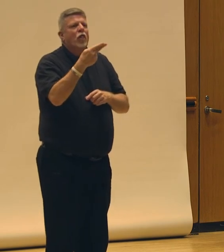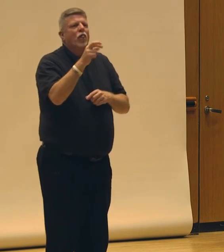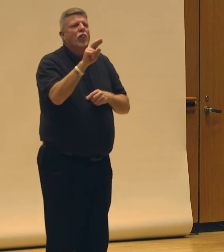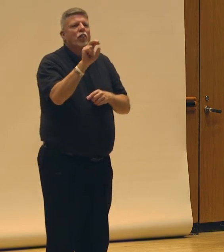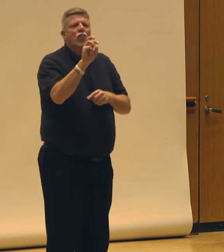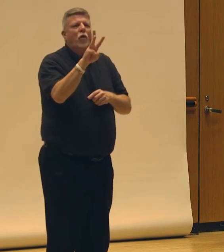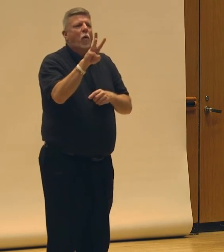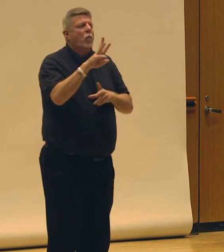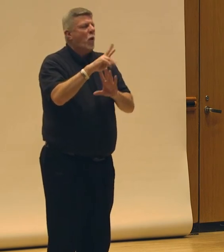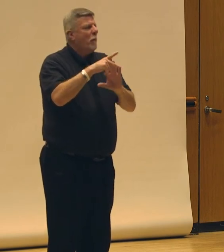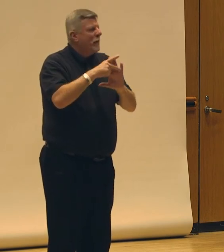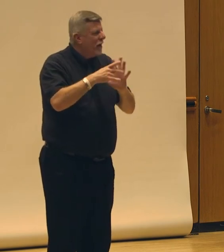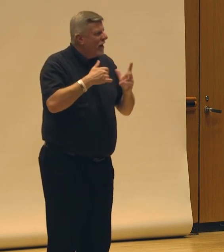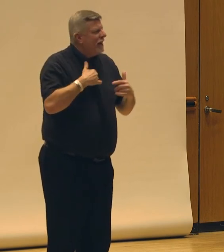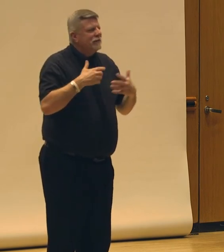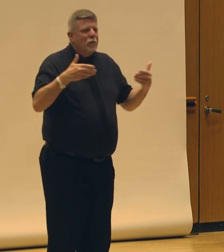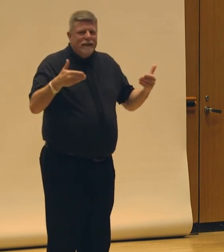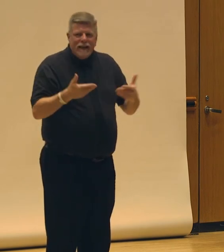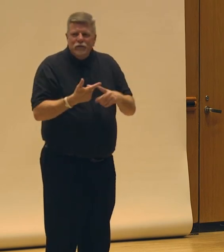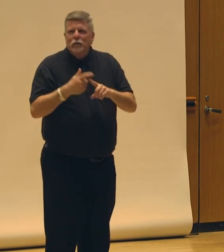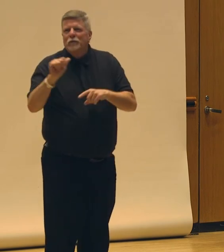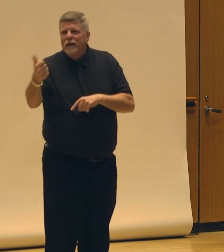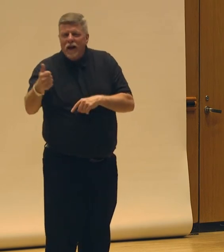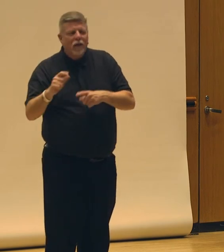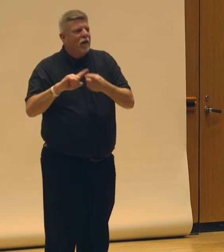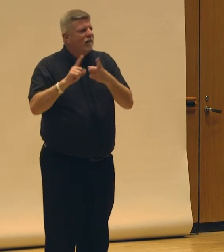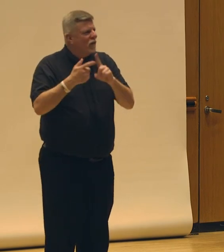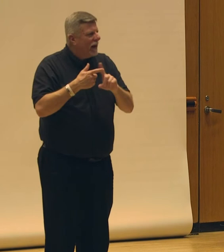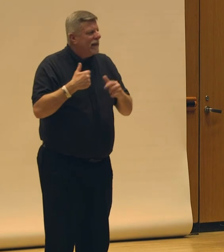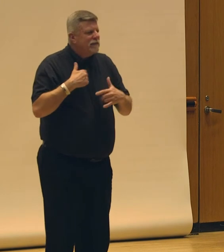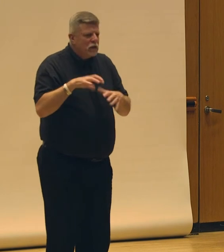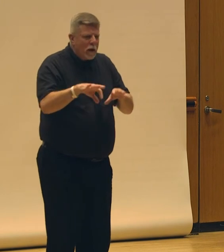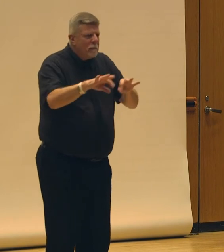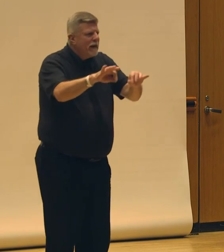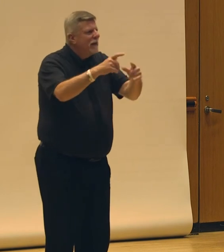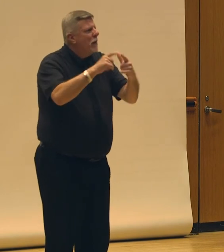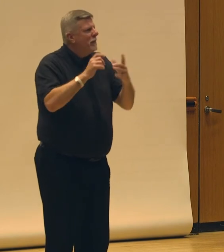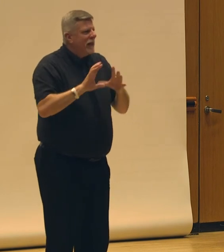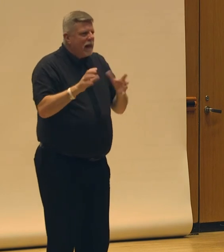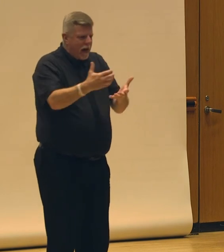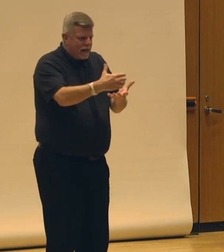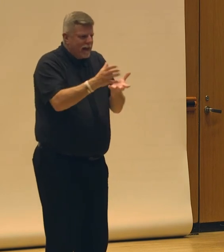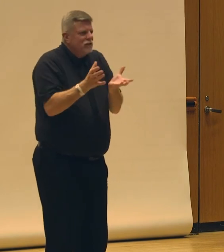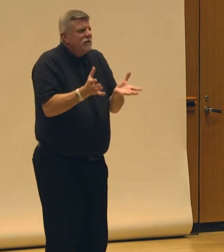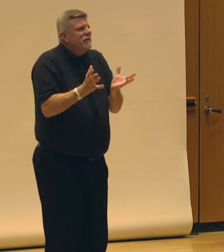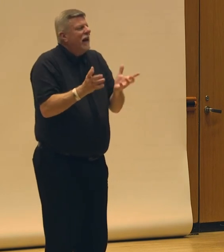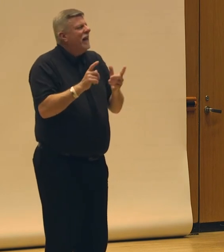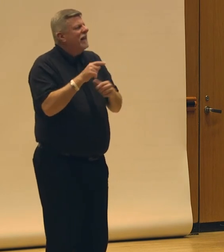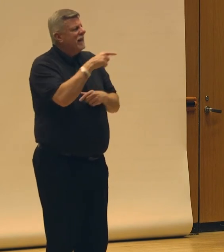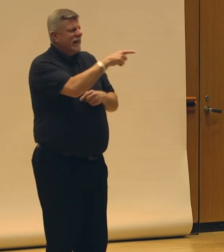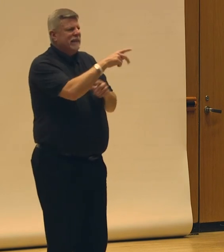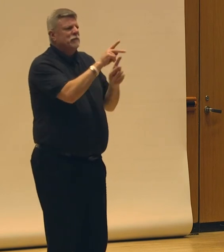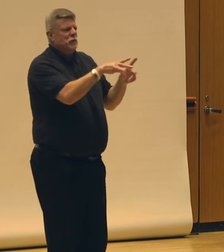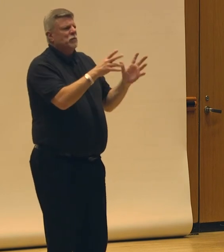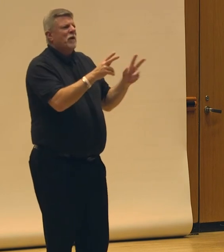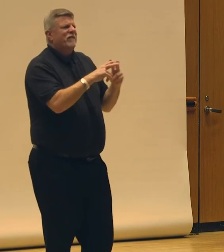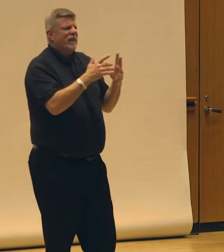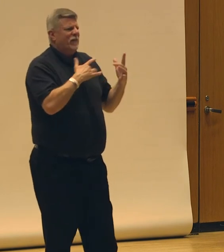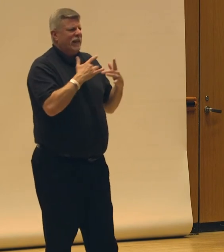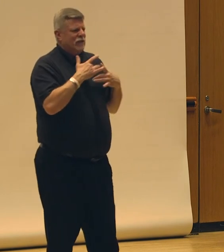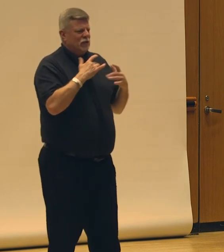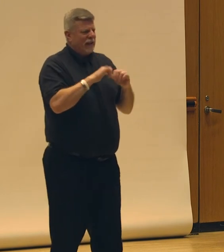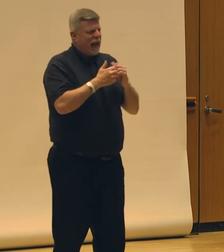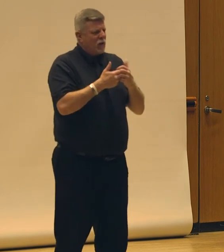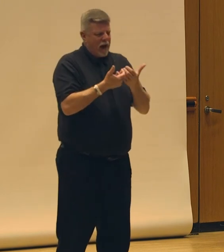them through a mutual friend, and they kind of got me into this collection, and this person was very concerned about how I was separating